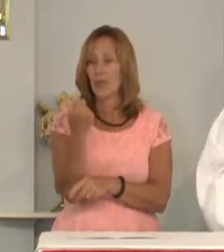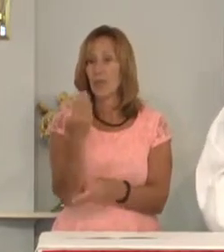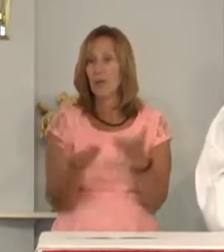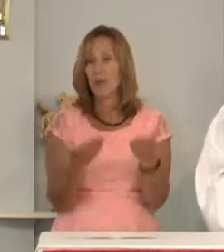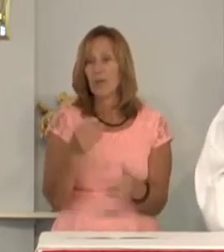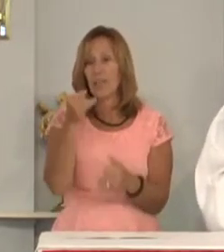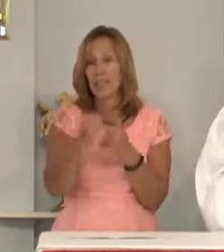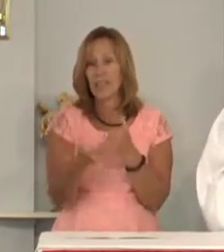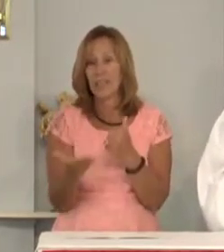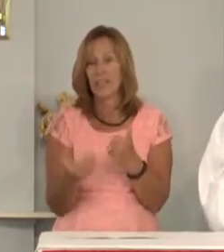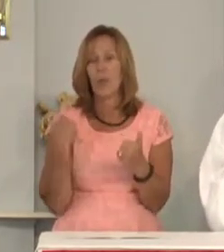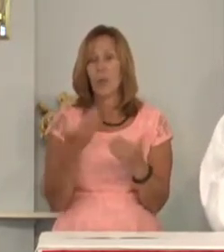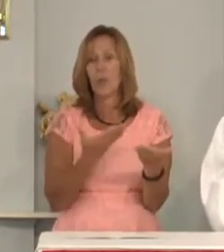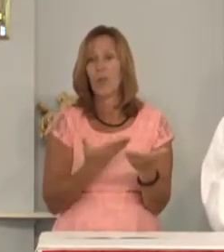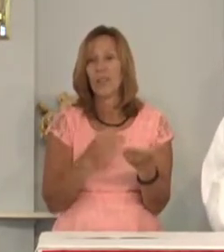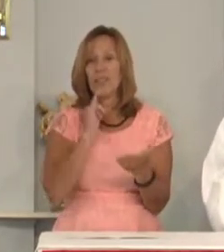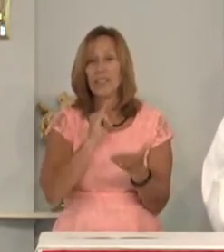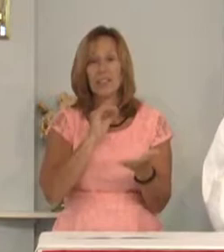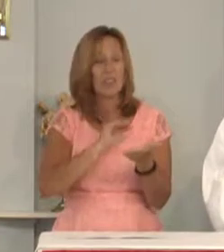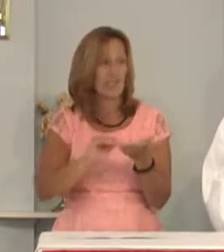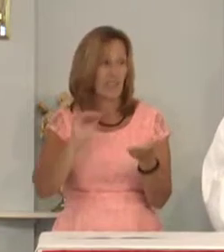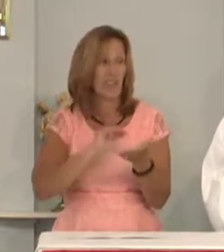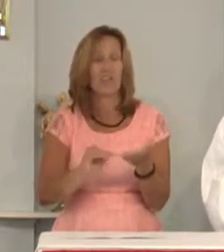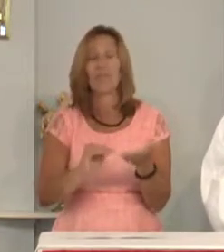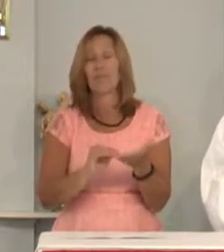the last thing on our minds is forgiveness.